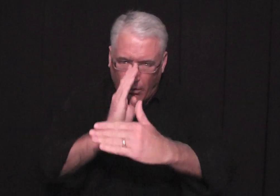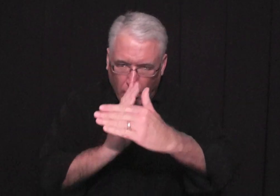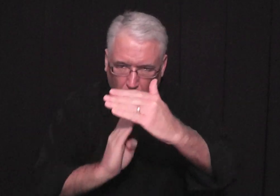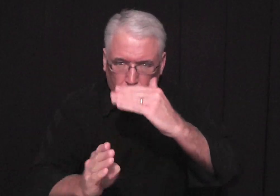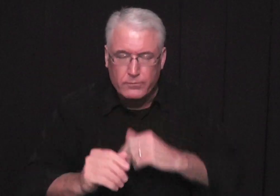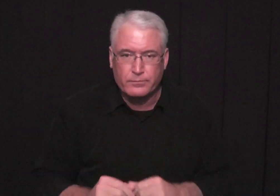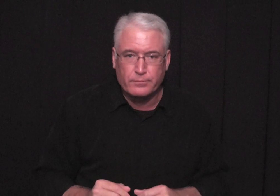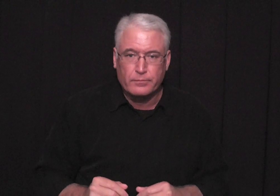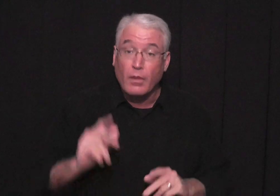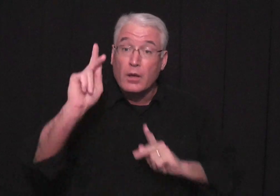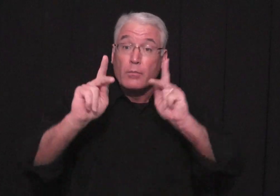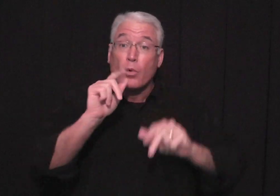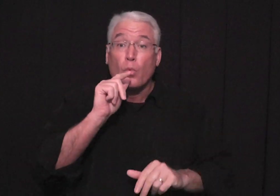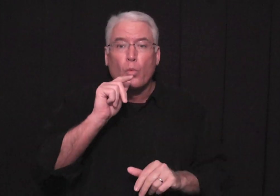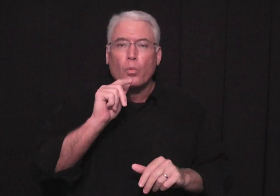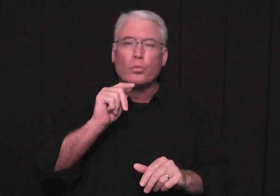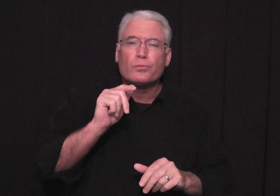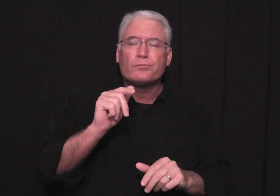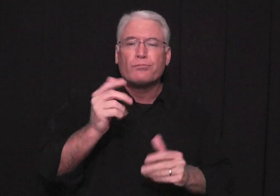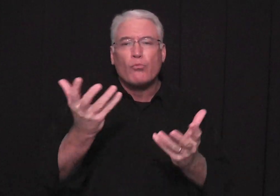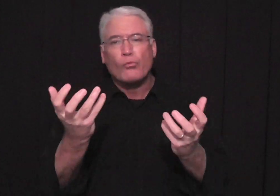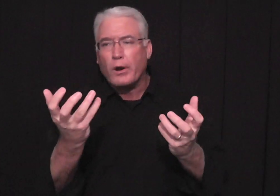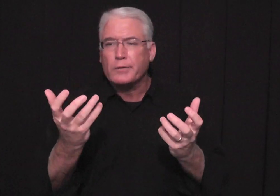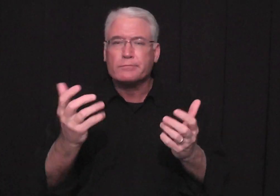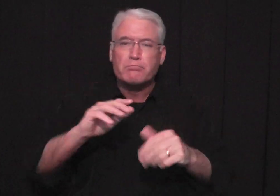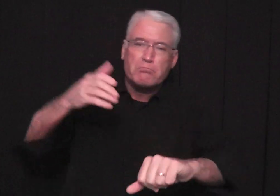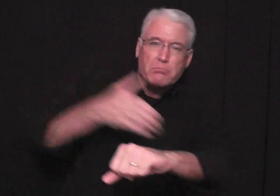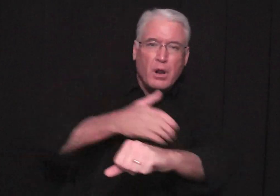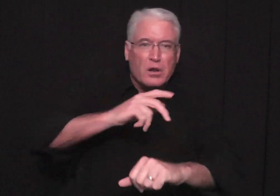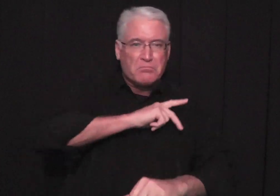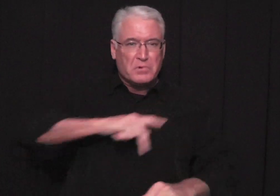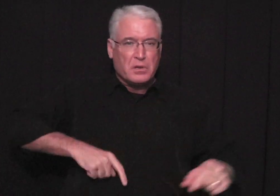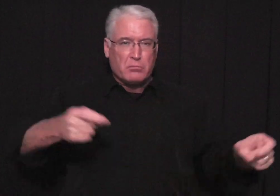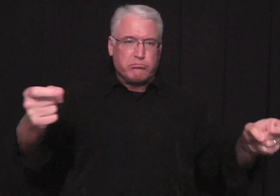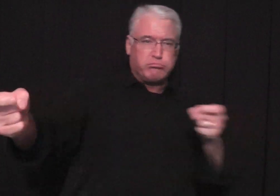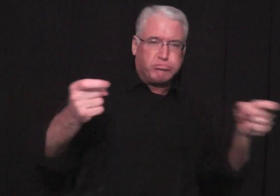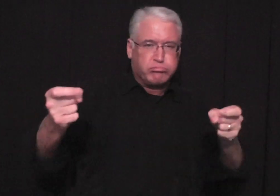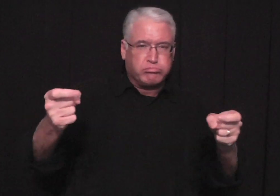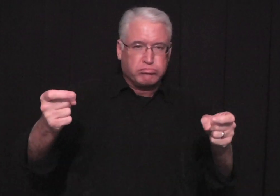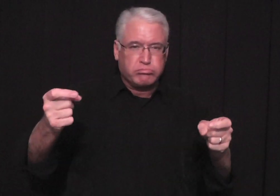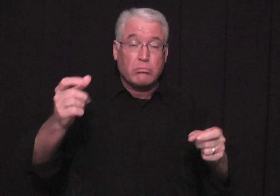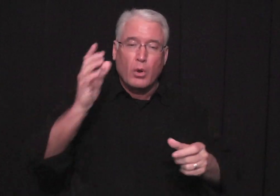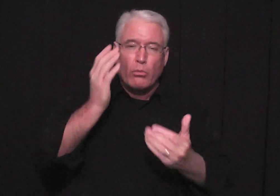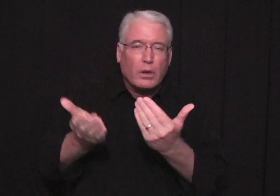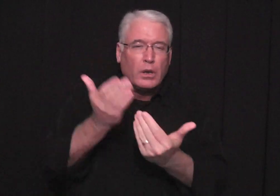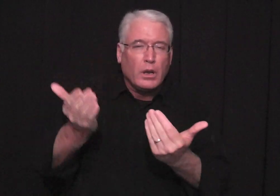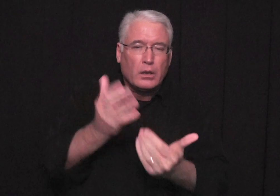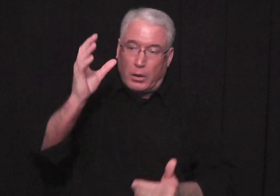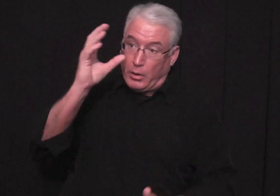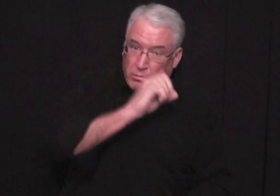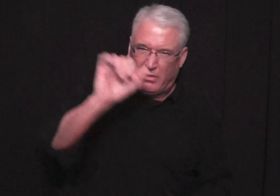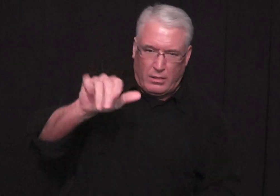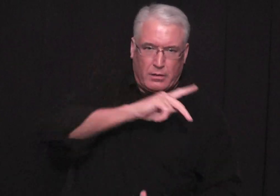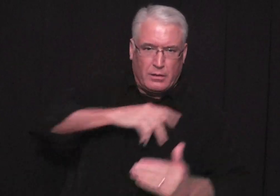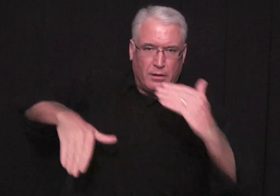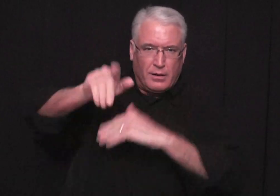kingdom would come from humble means the people were wanting a powerful king who would rule over them and